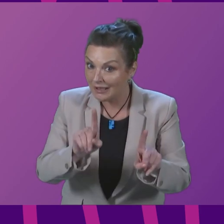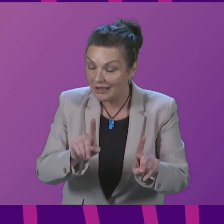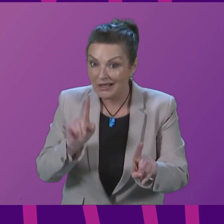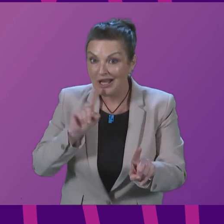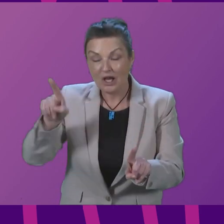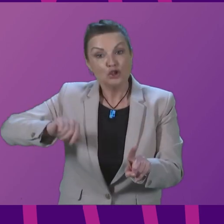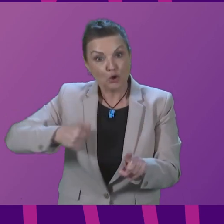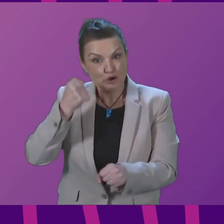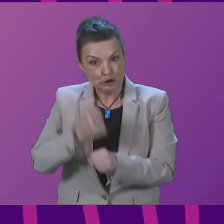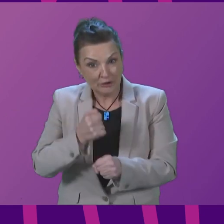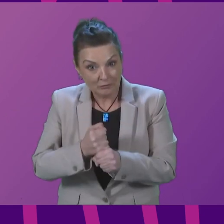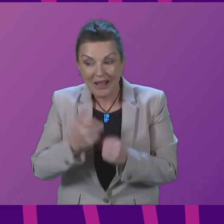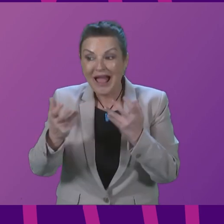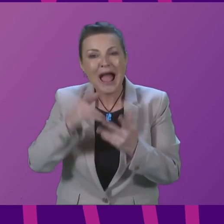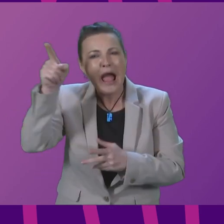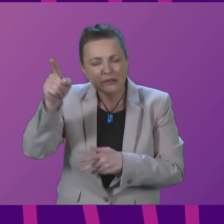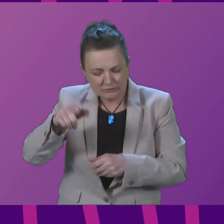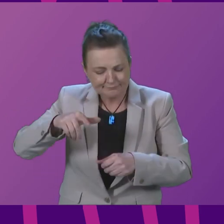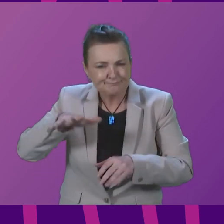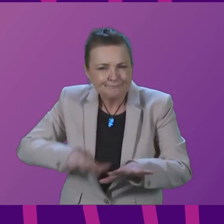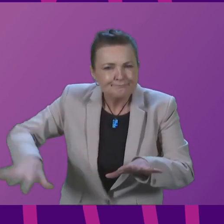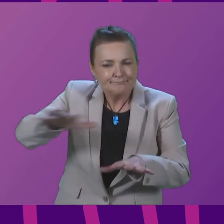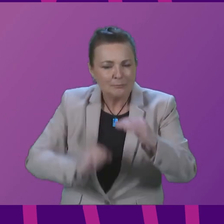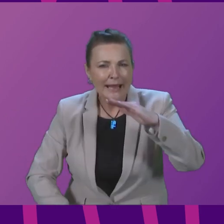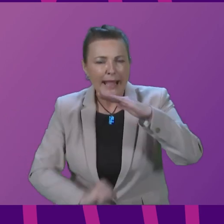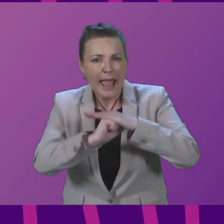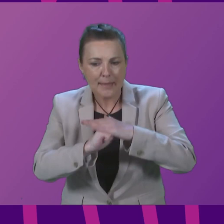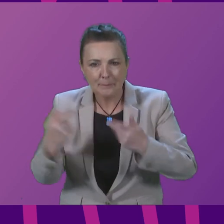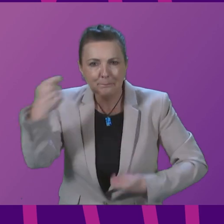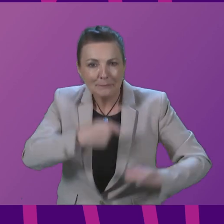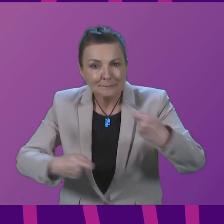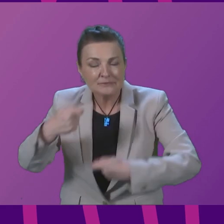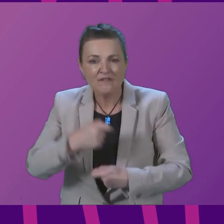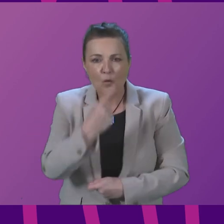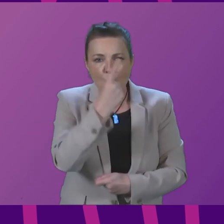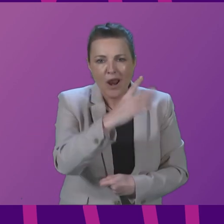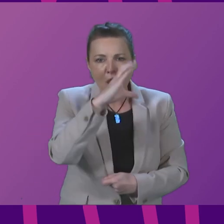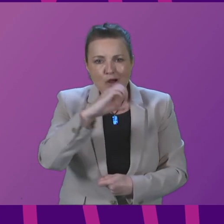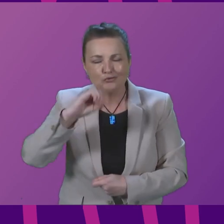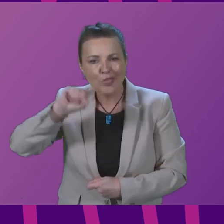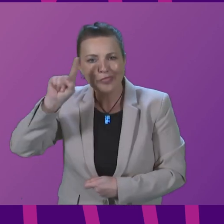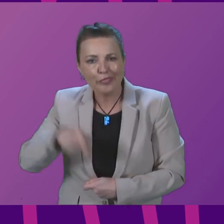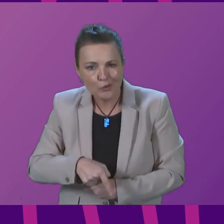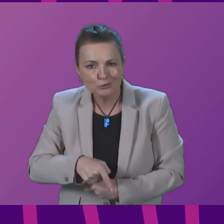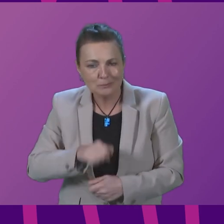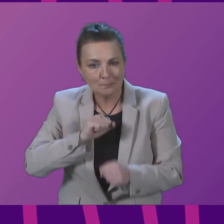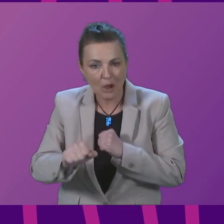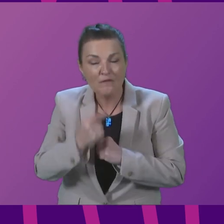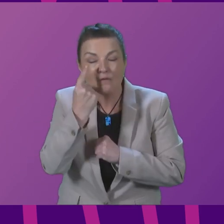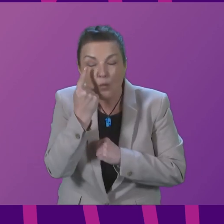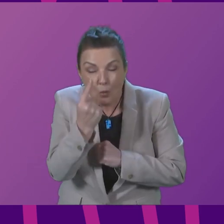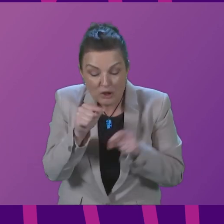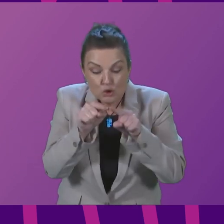paying a vast amount more. There was a cap on bids of £100,000 per square kilometre.